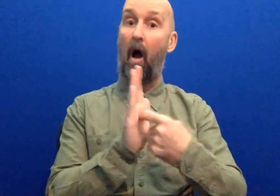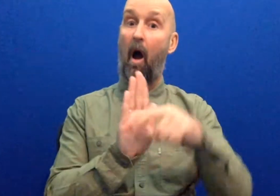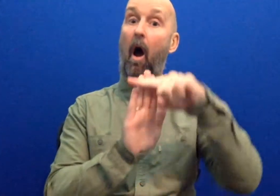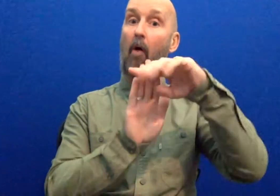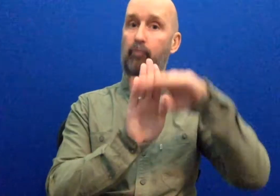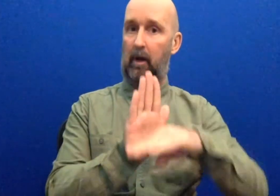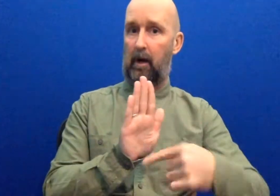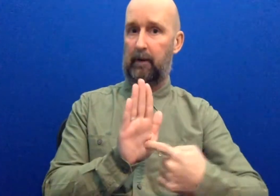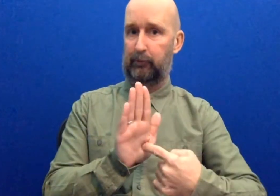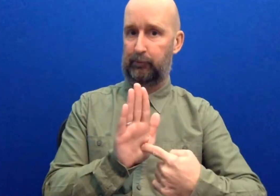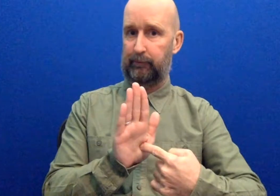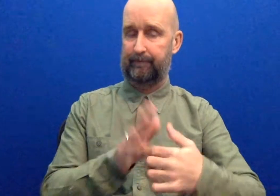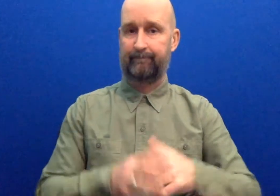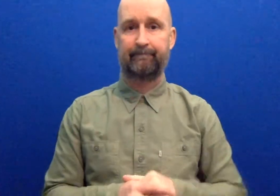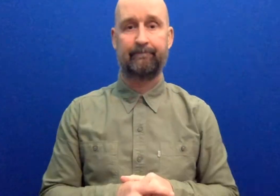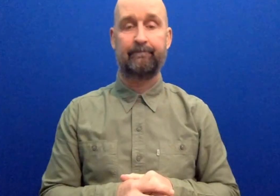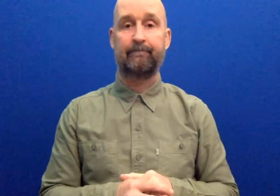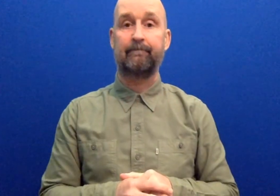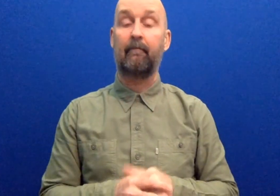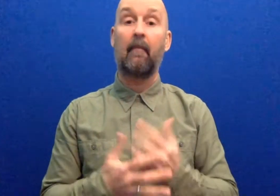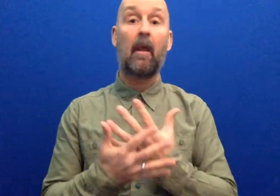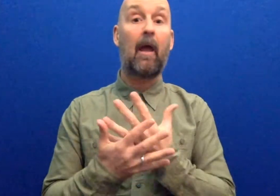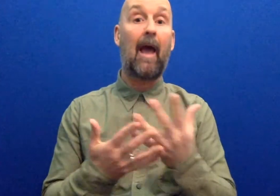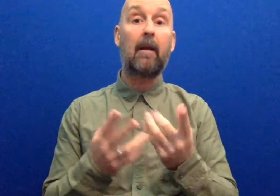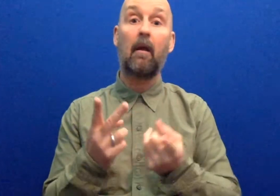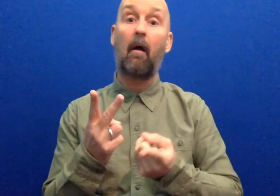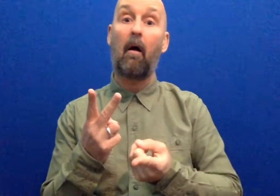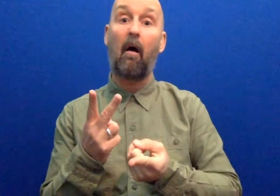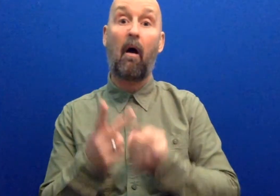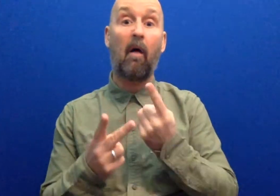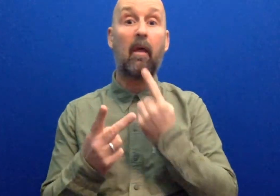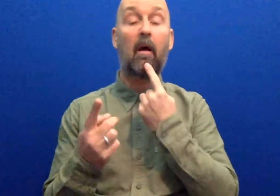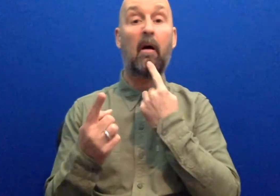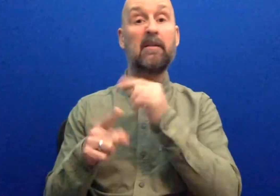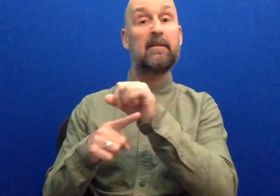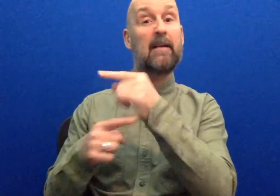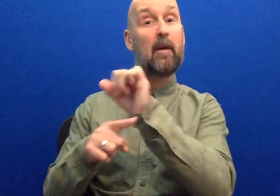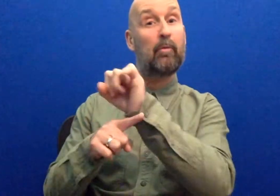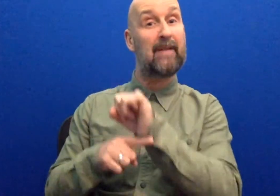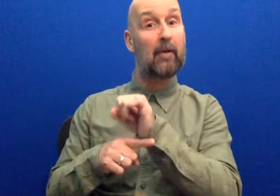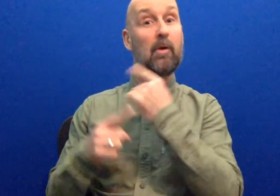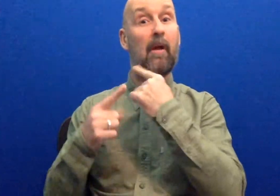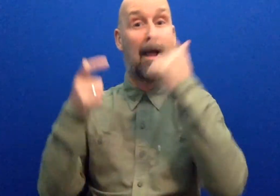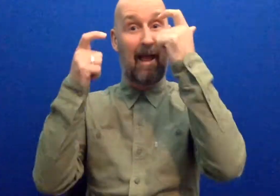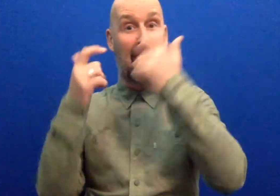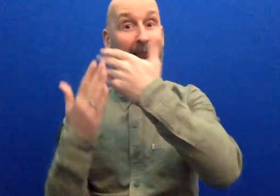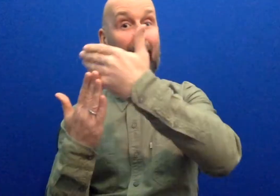R. And any other applicable data protection legislation in the UK.